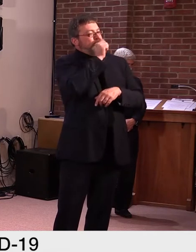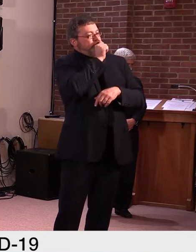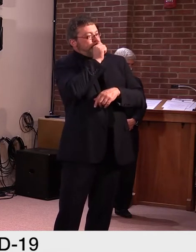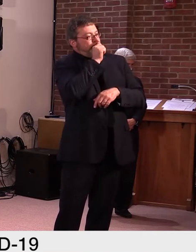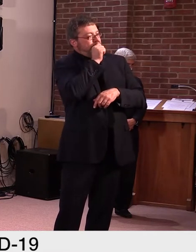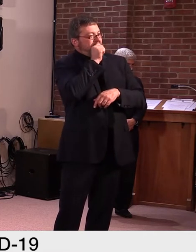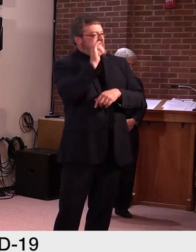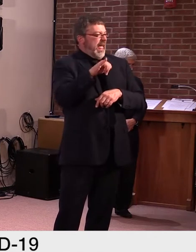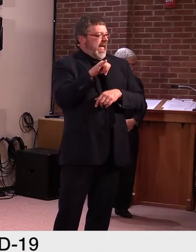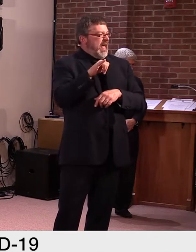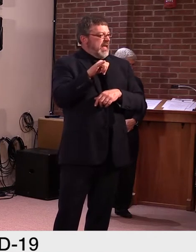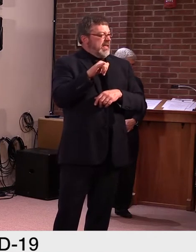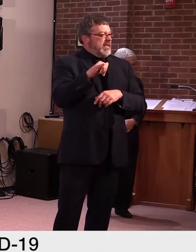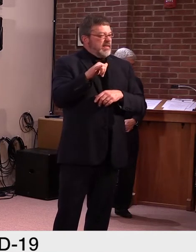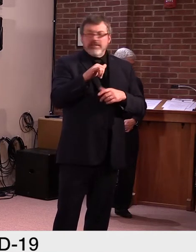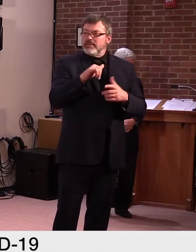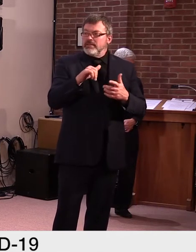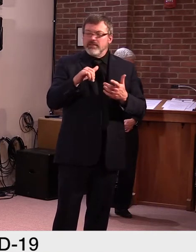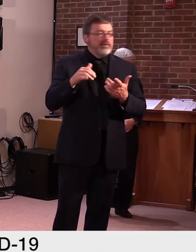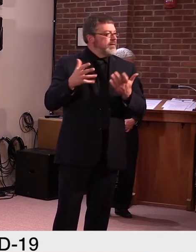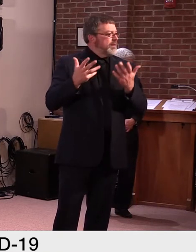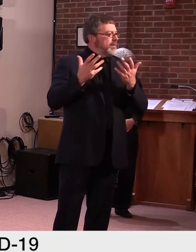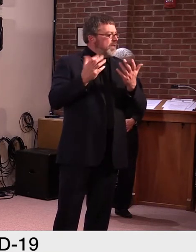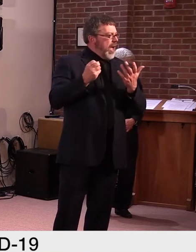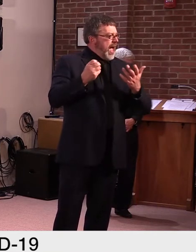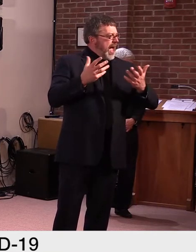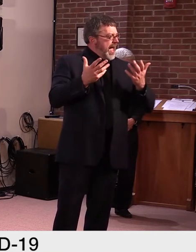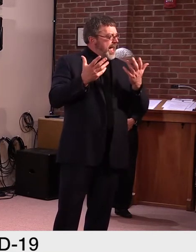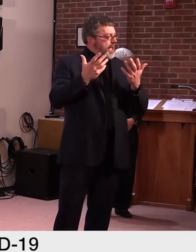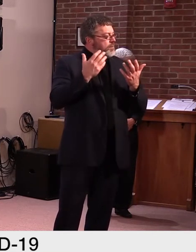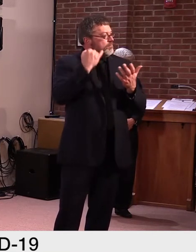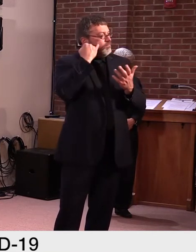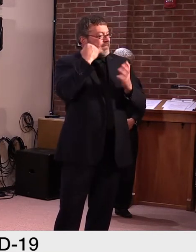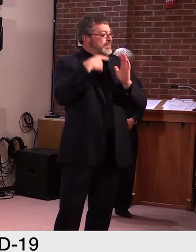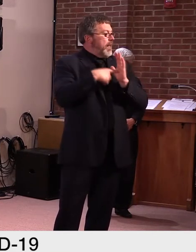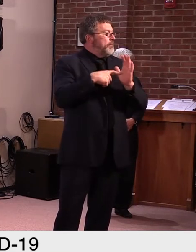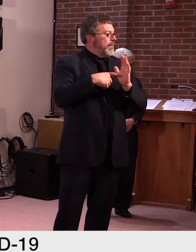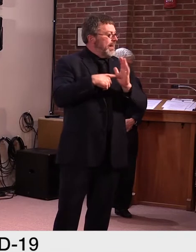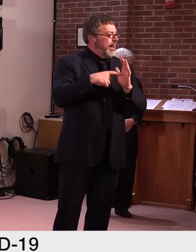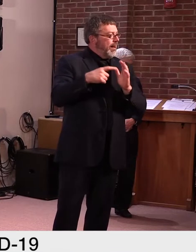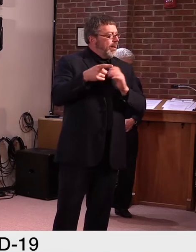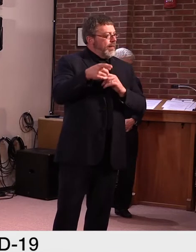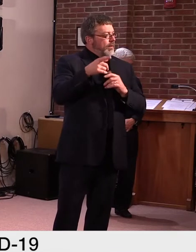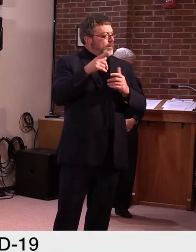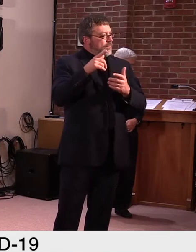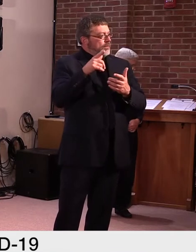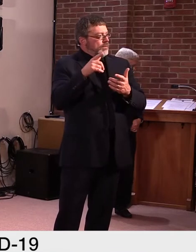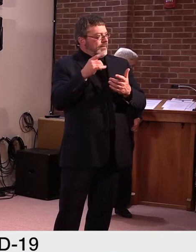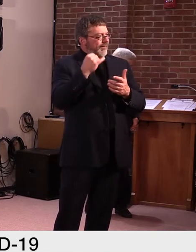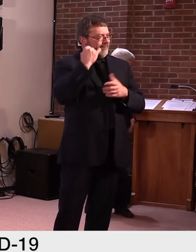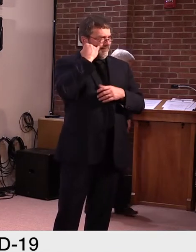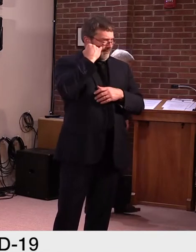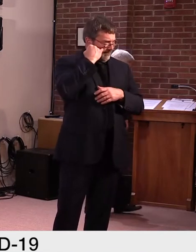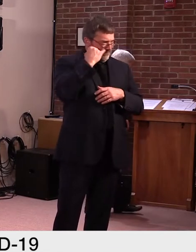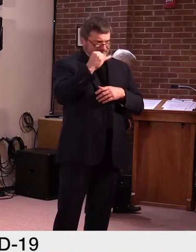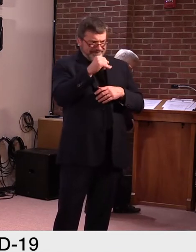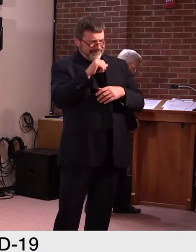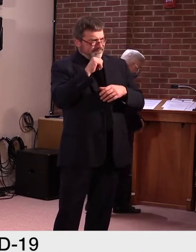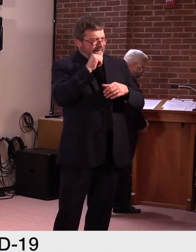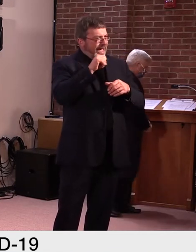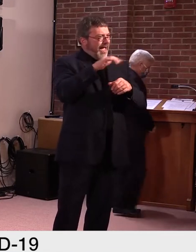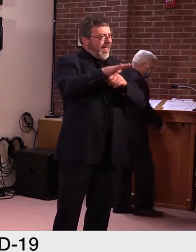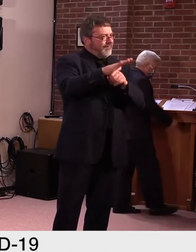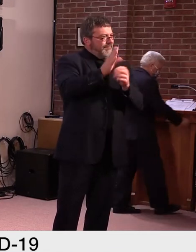came out at 10 o'clock last Friday night, that they're concerned about the lack of transparency to taxpayers now at a time when